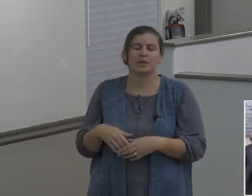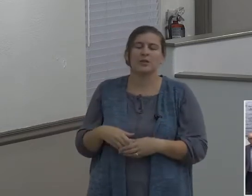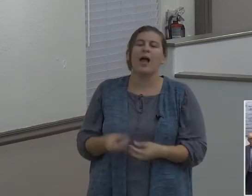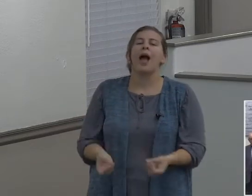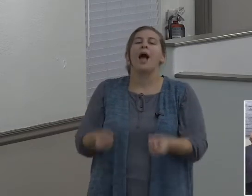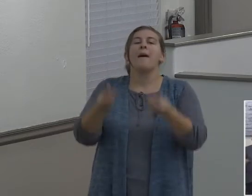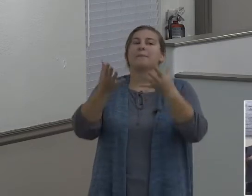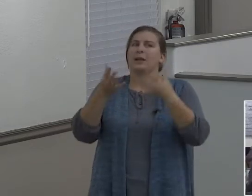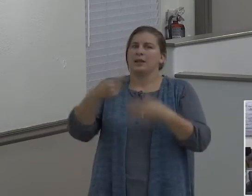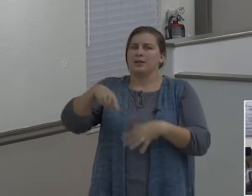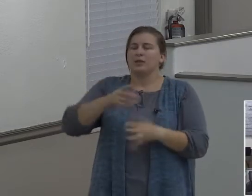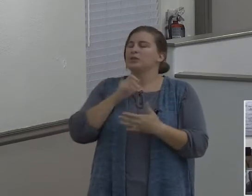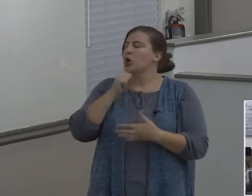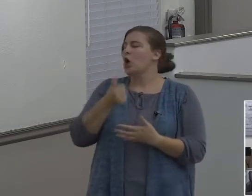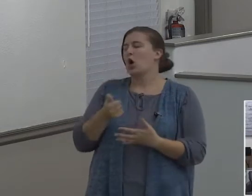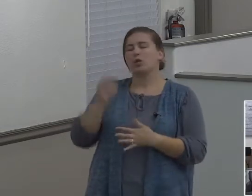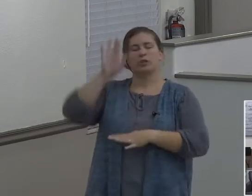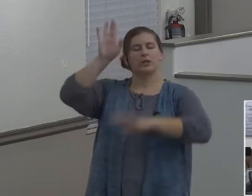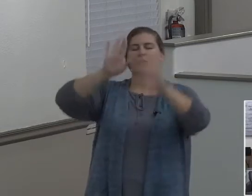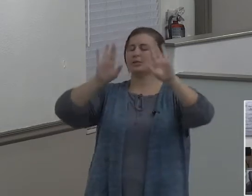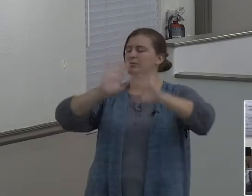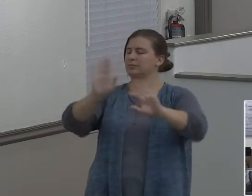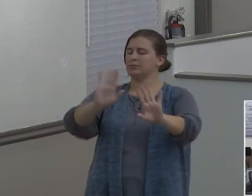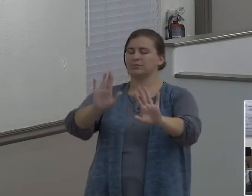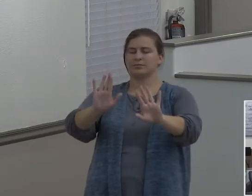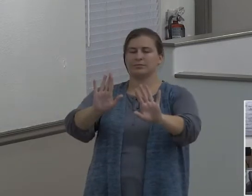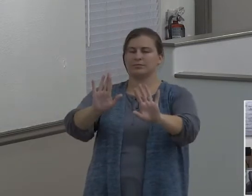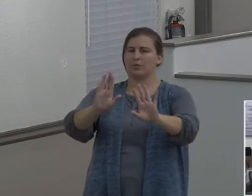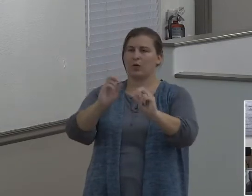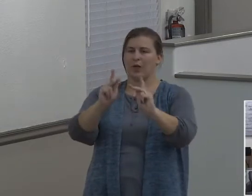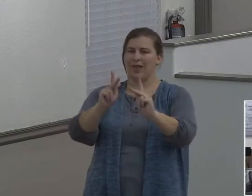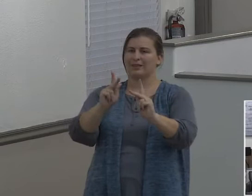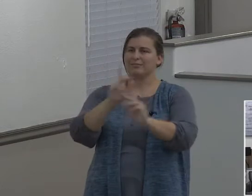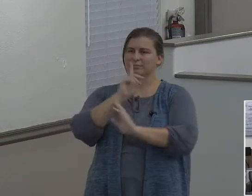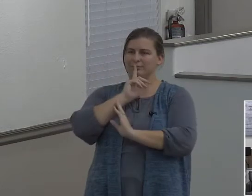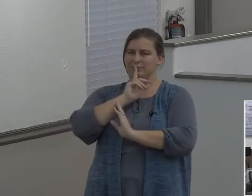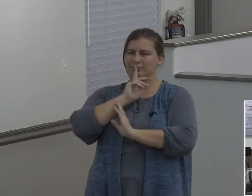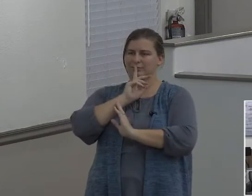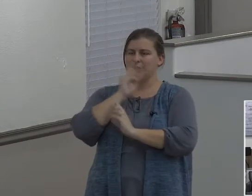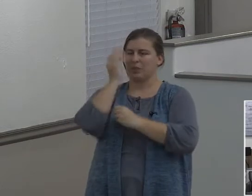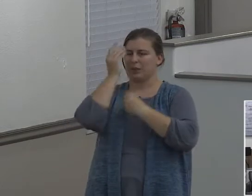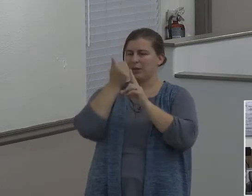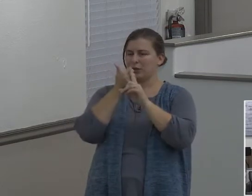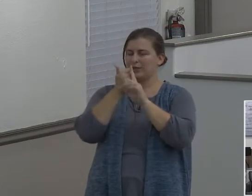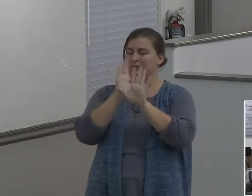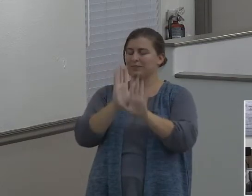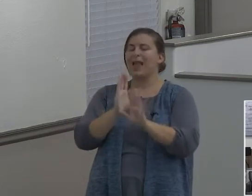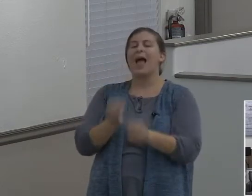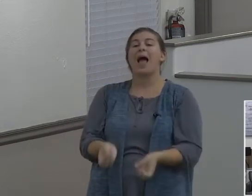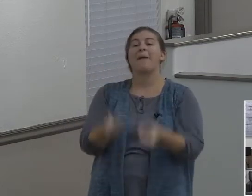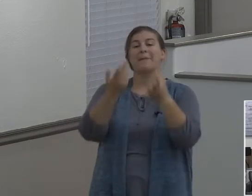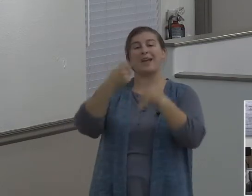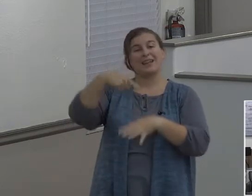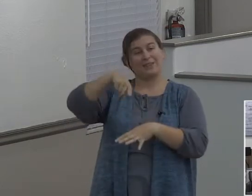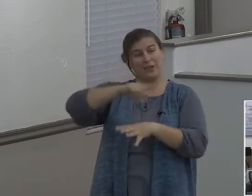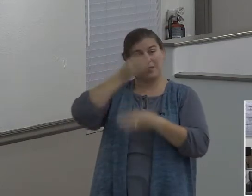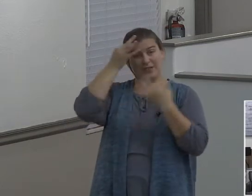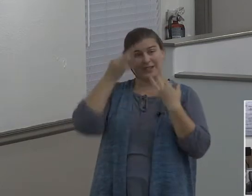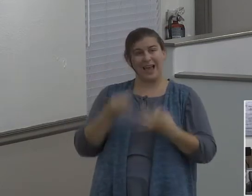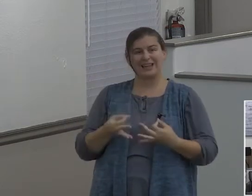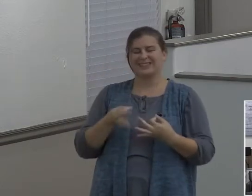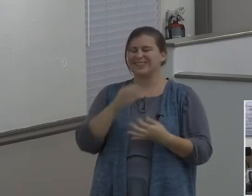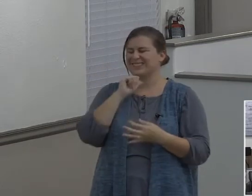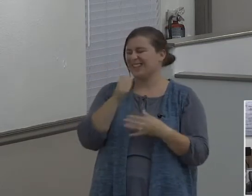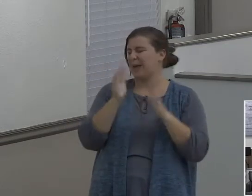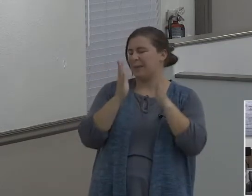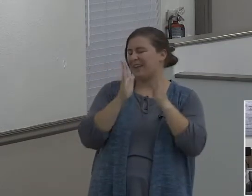don't even raise your hands, but this is a rhetorical question. How many people have decided, I am just not going to pay attention to that stupid little